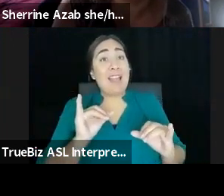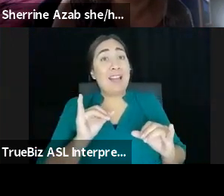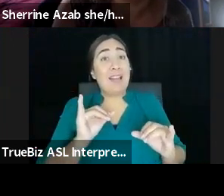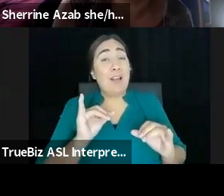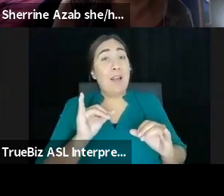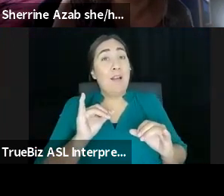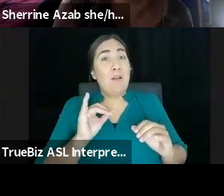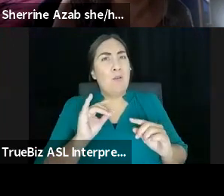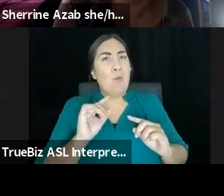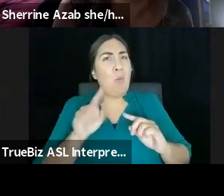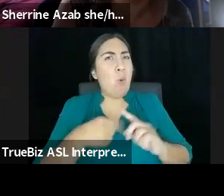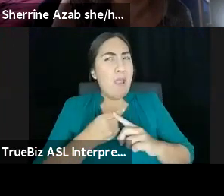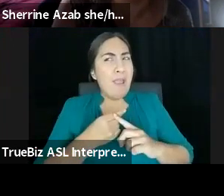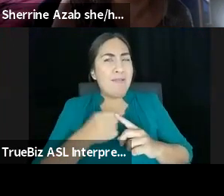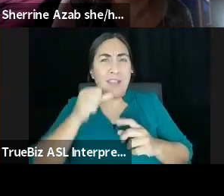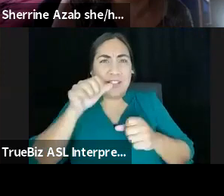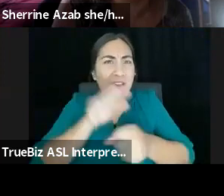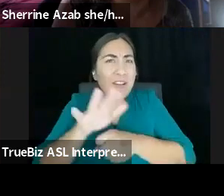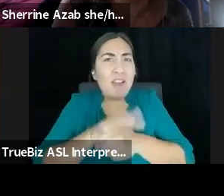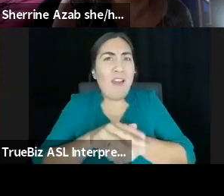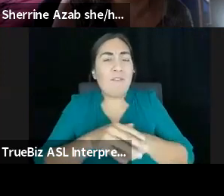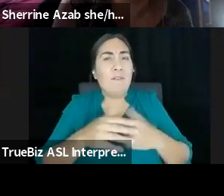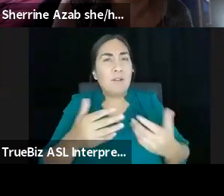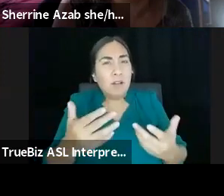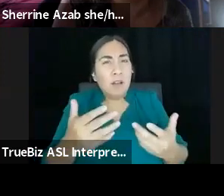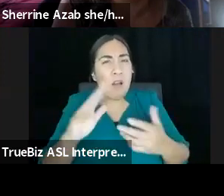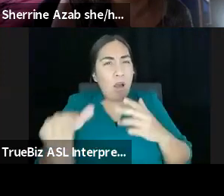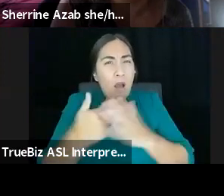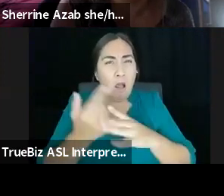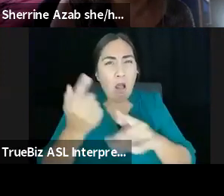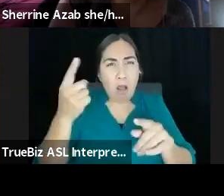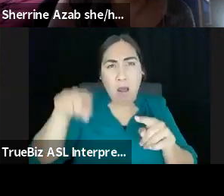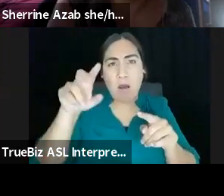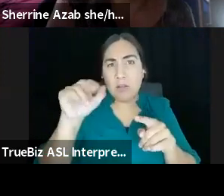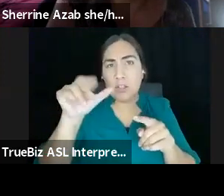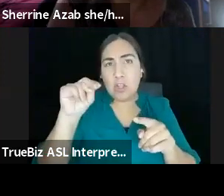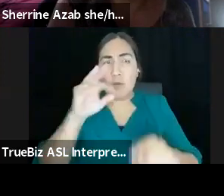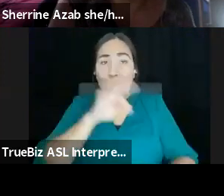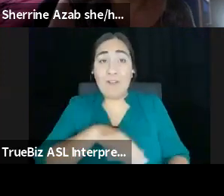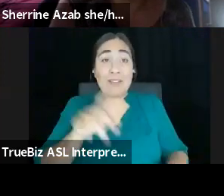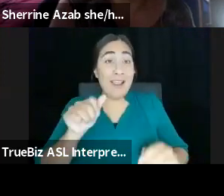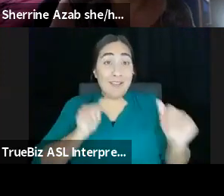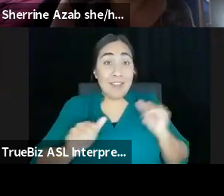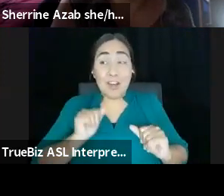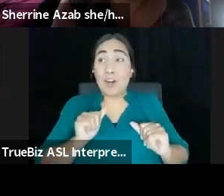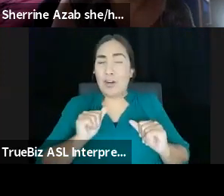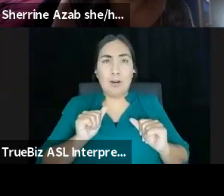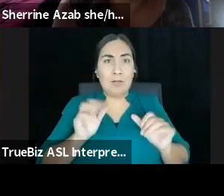happens when, although the nonprofits, as though the theaters are coming together to move towards justice, but our funders aren't?